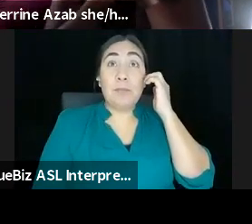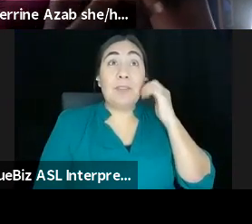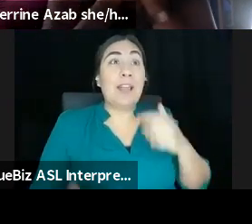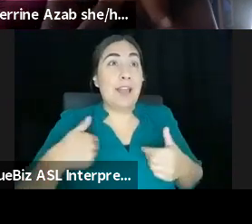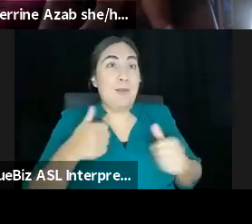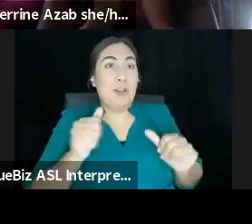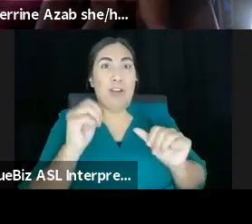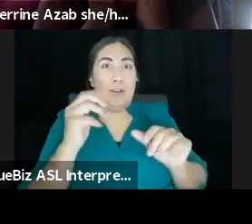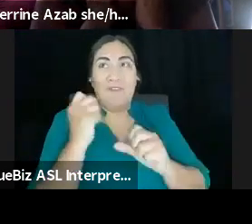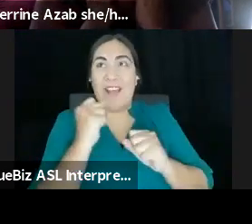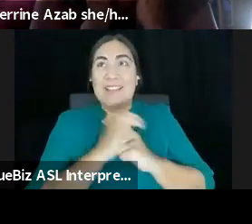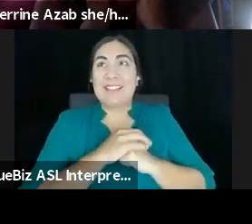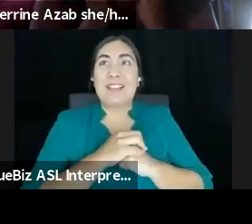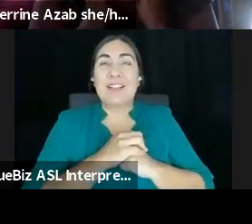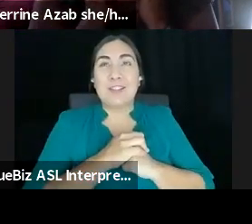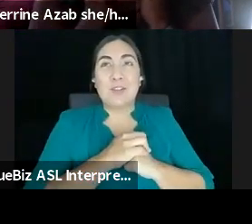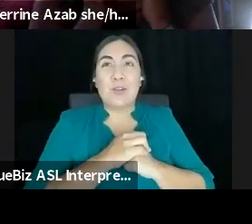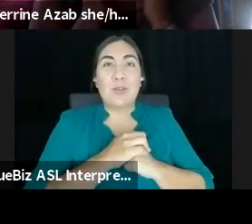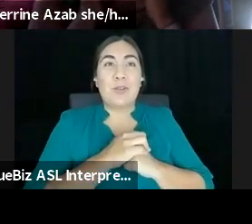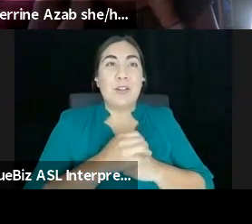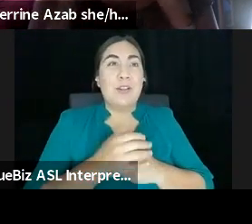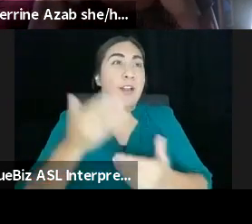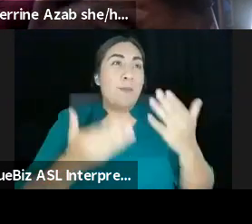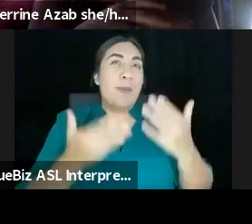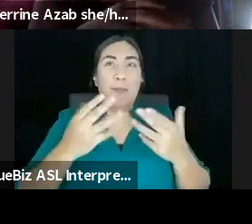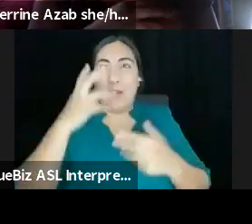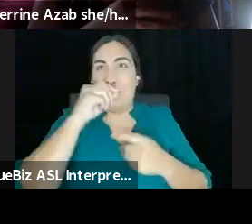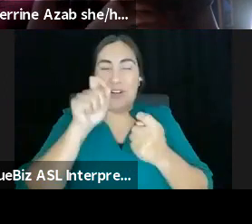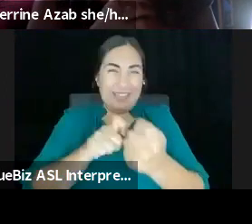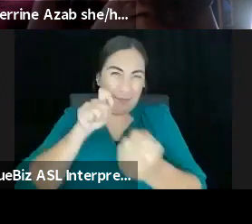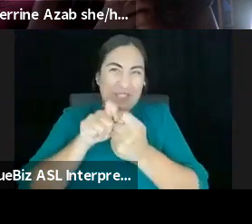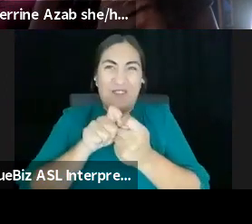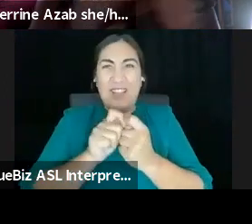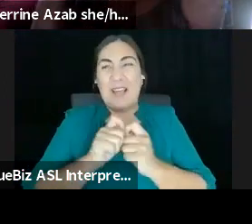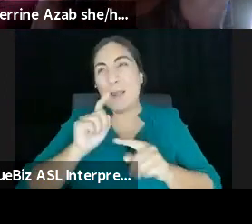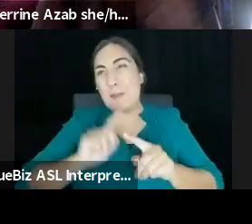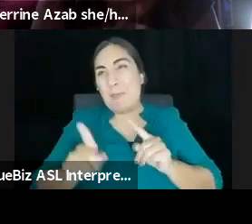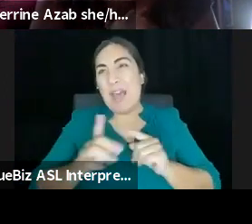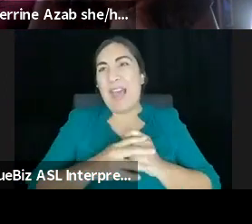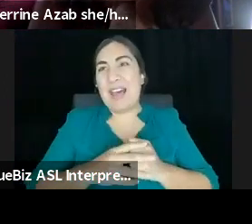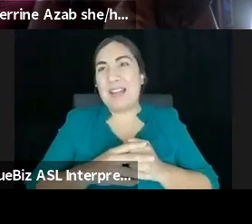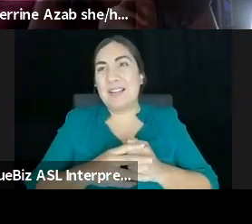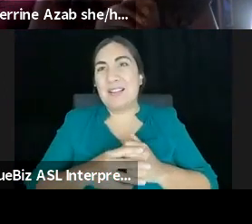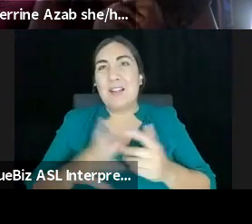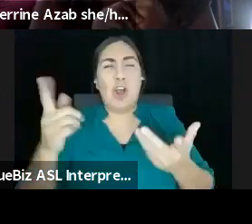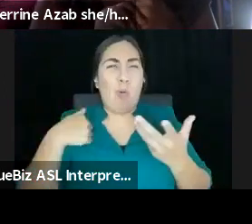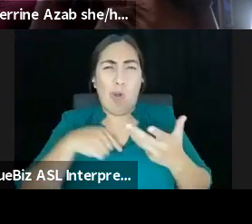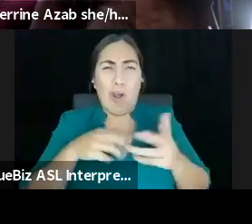mean, so, and then this maybe was pretty specific, but like, uh, we're a small ensemble and we definitely put